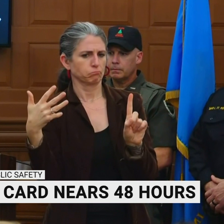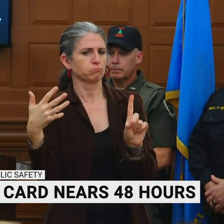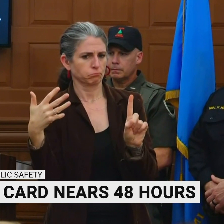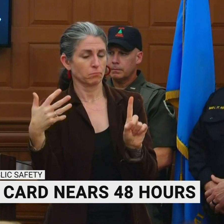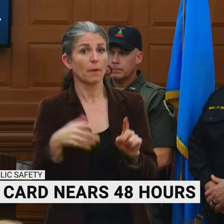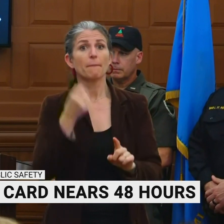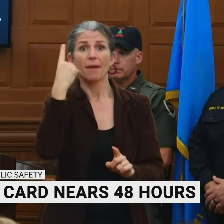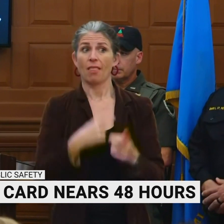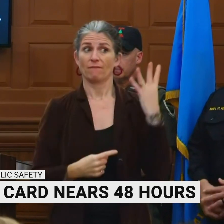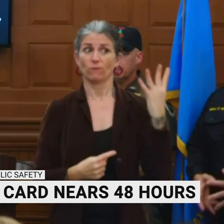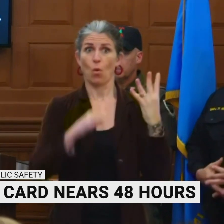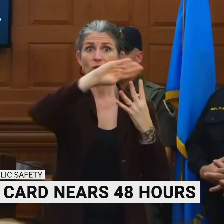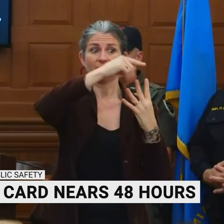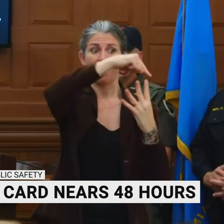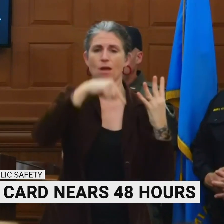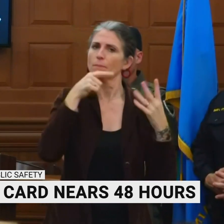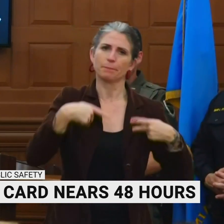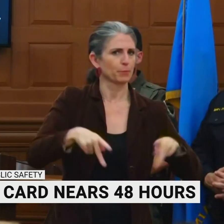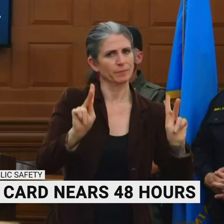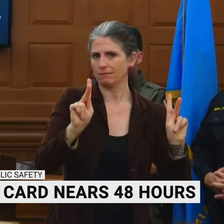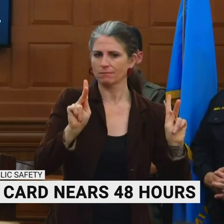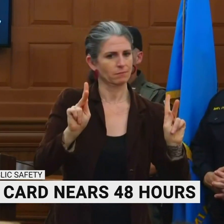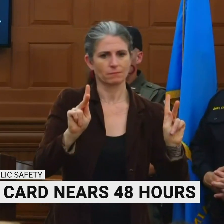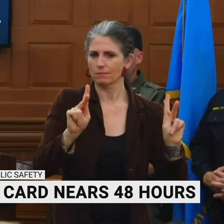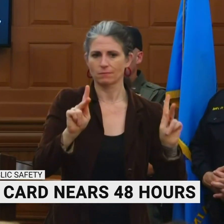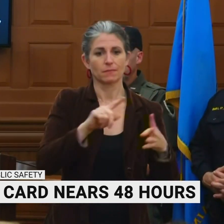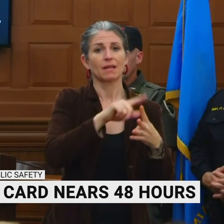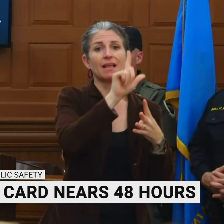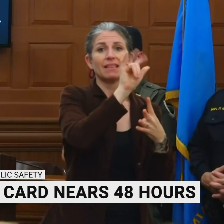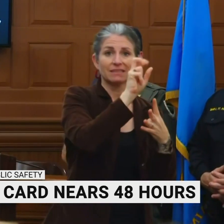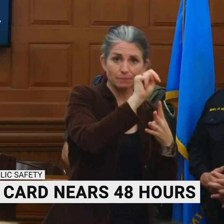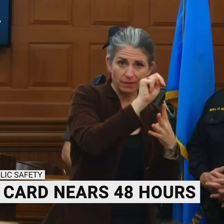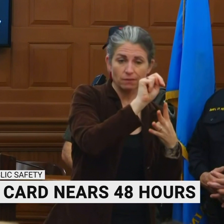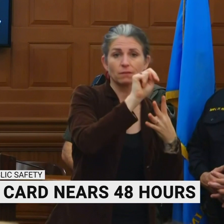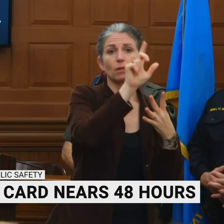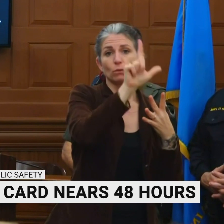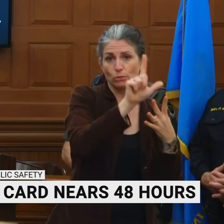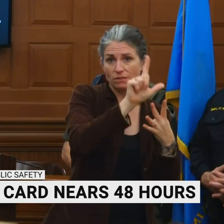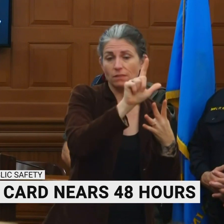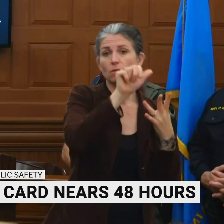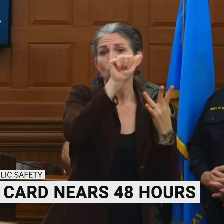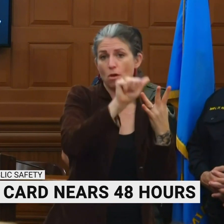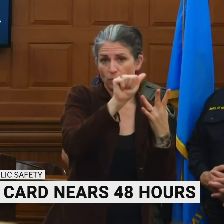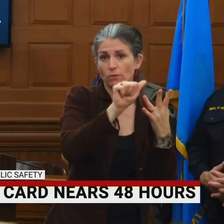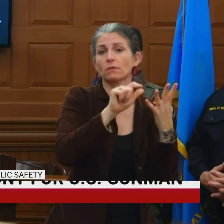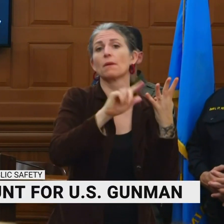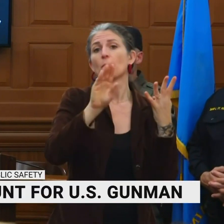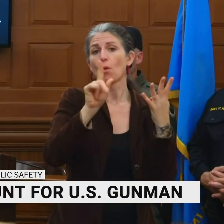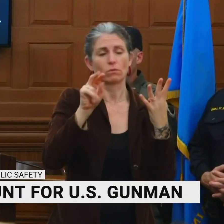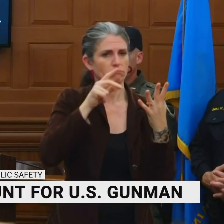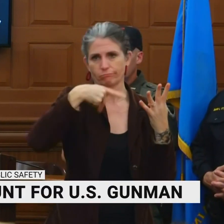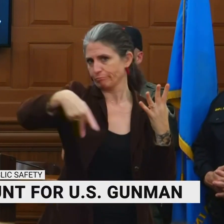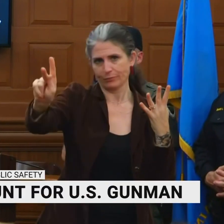it's important that I mention that, because the rest of the state is allowed to continue with their resident-only day on Saturday,